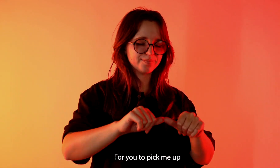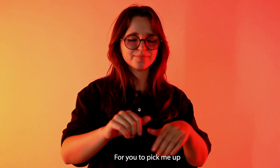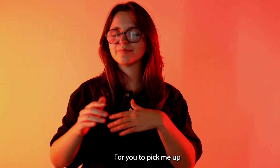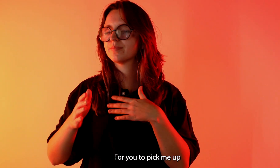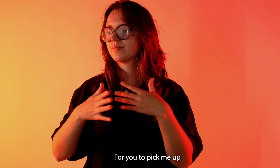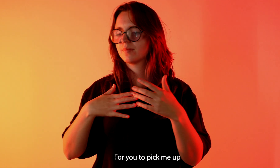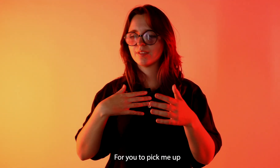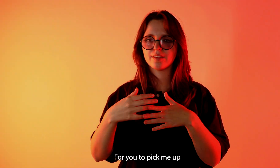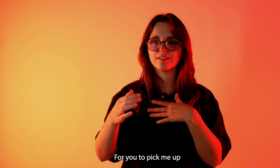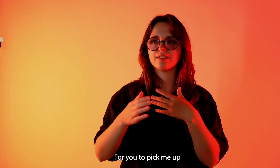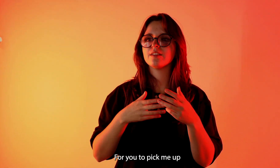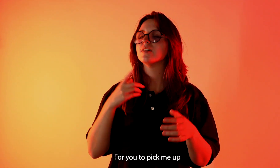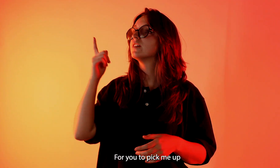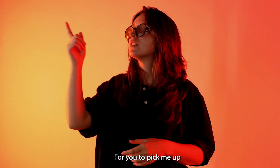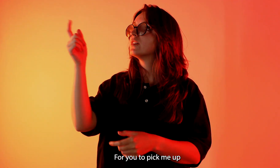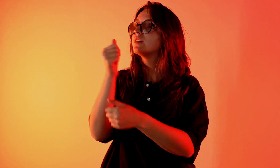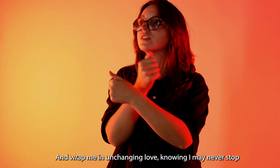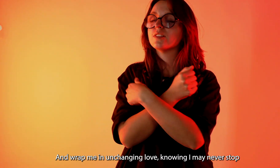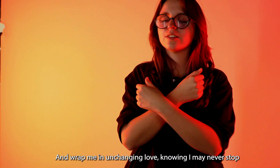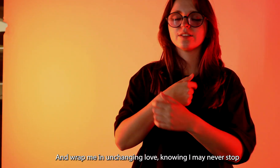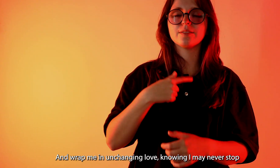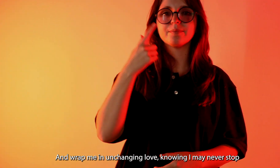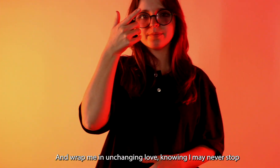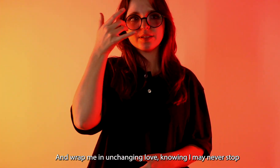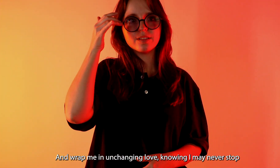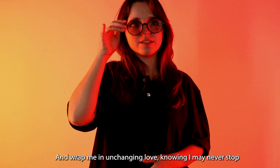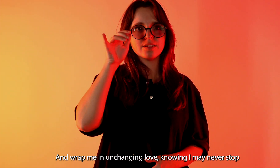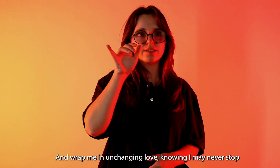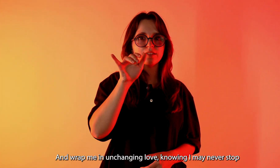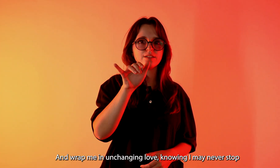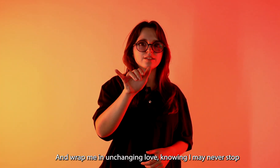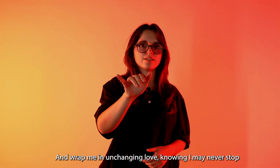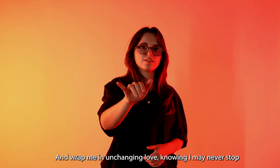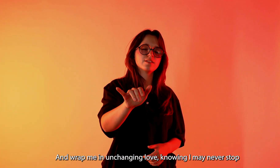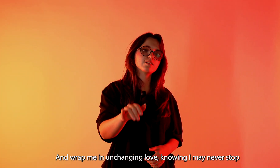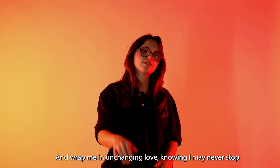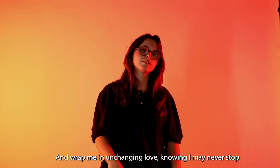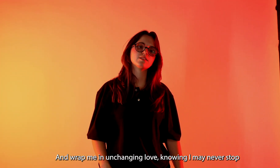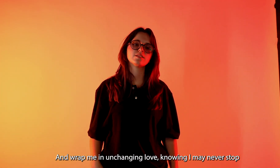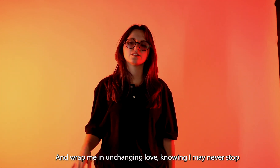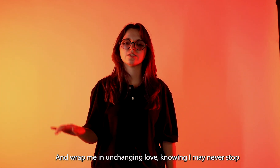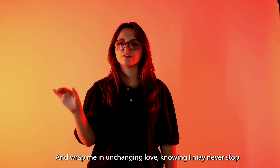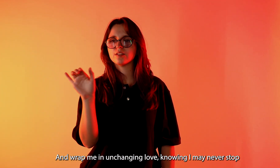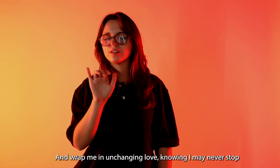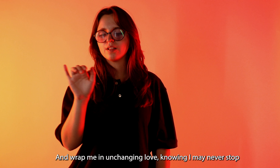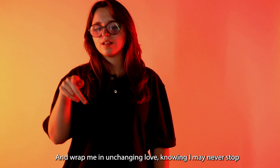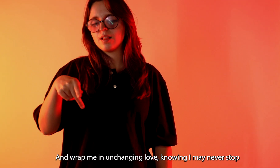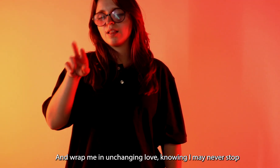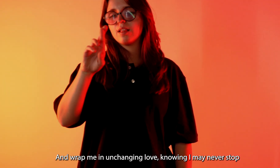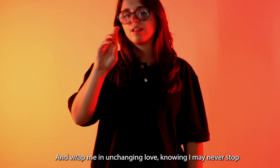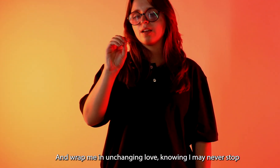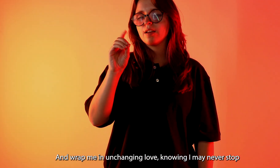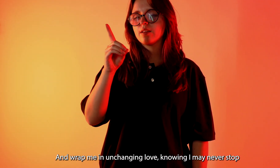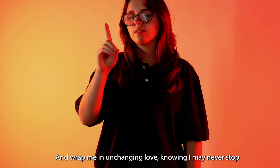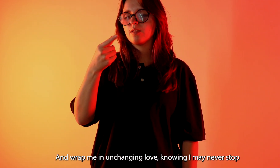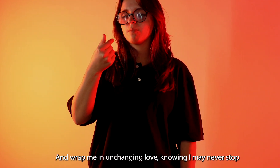me up and wrap me in unchanging love, knowing I may